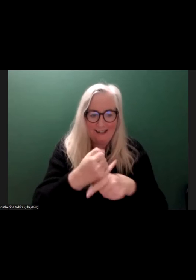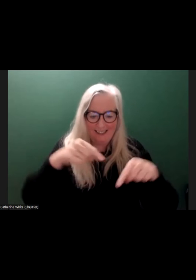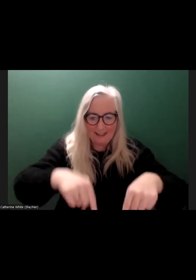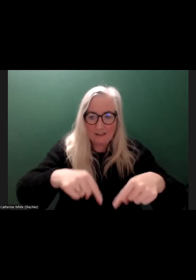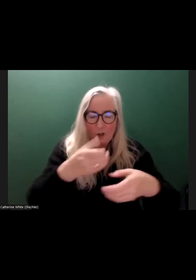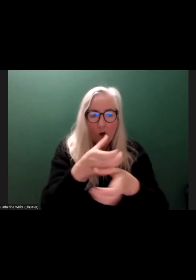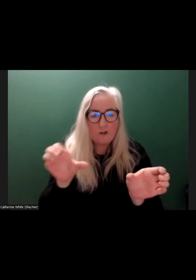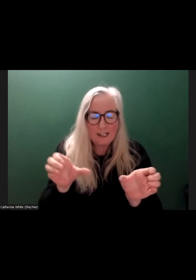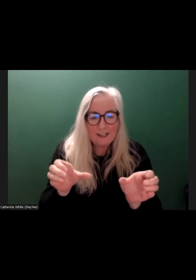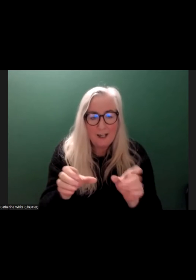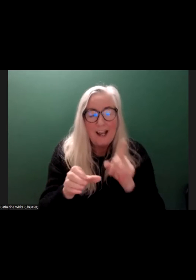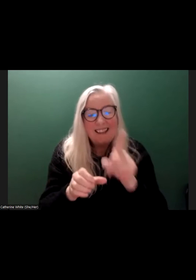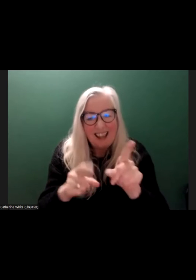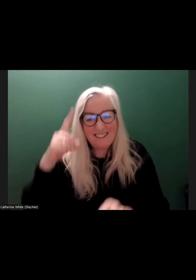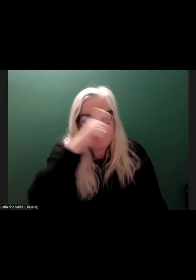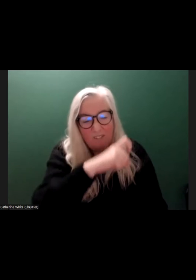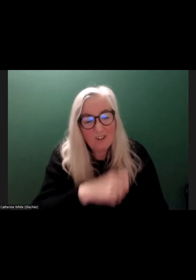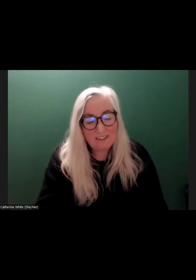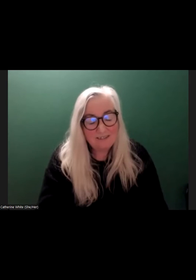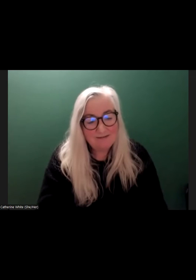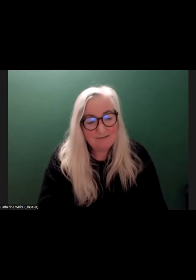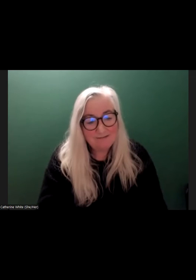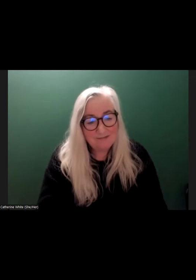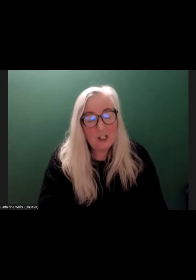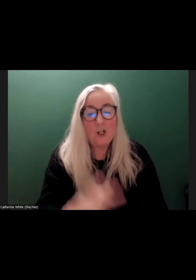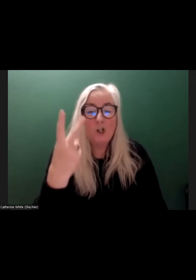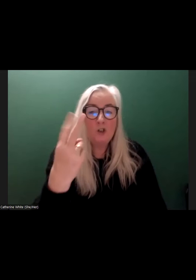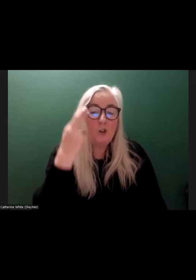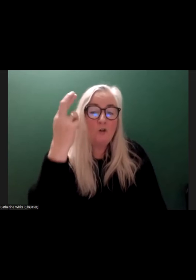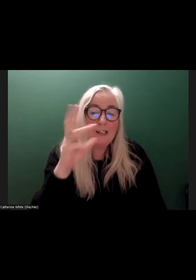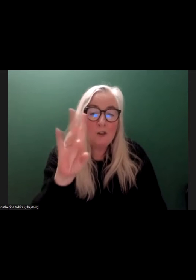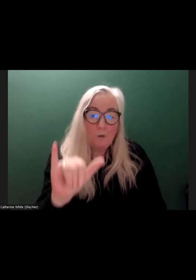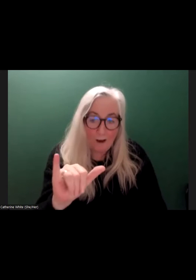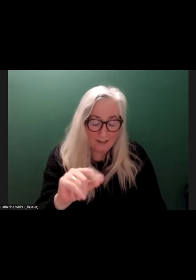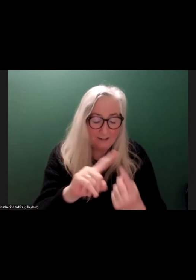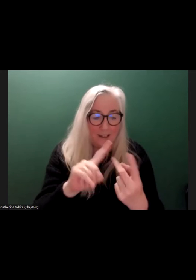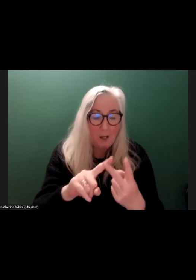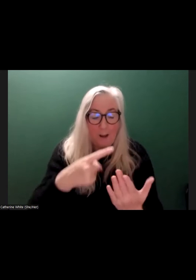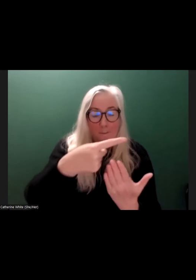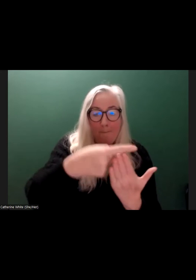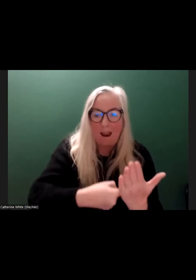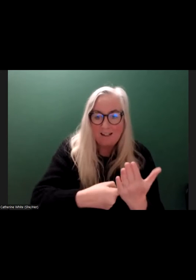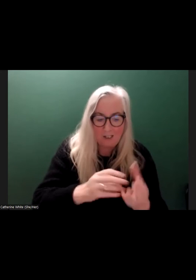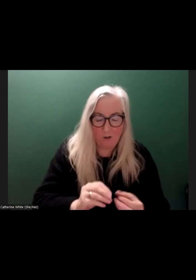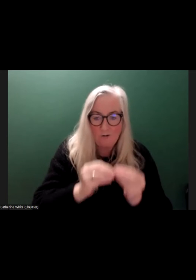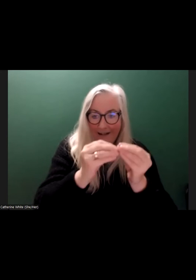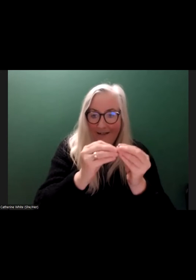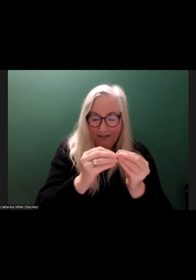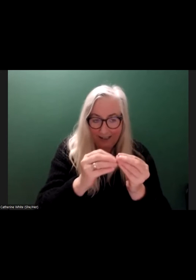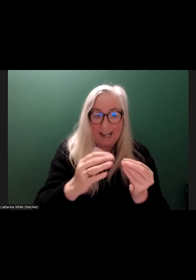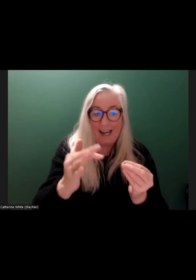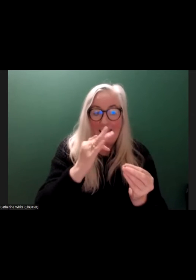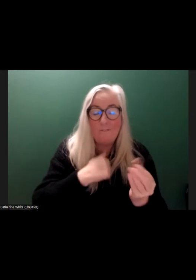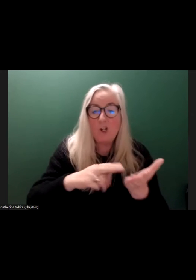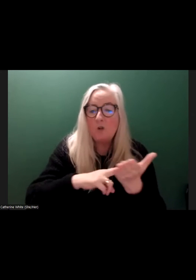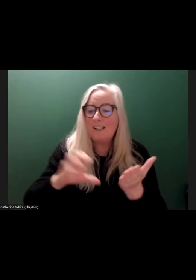But that's difficult. And two of the reasons it's difficult is, well, policy formation, because if we're using the Central Statistics